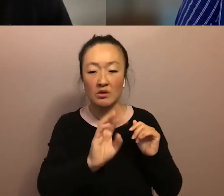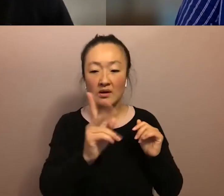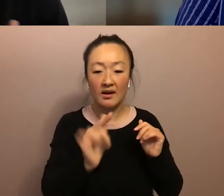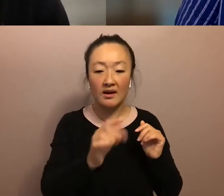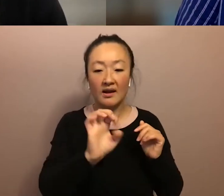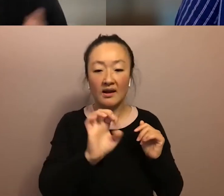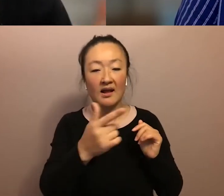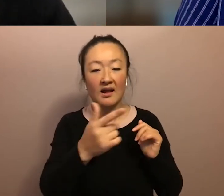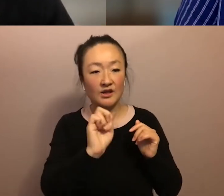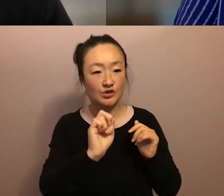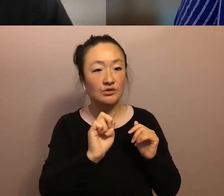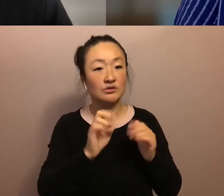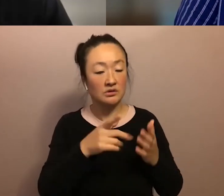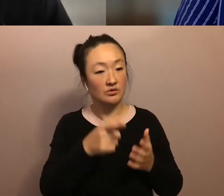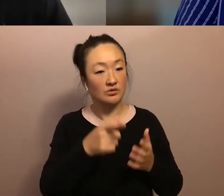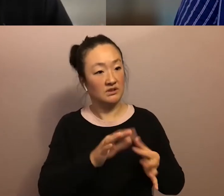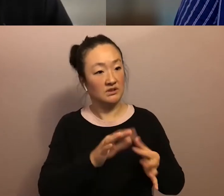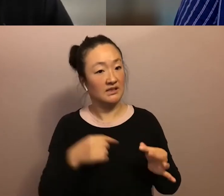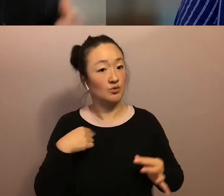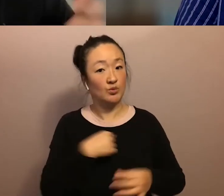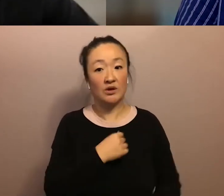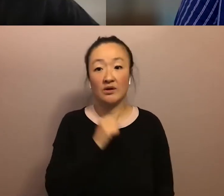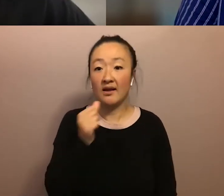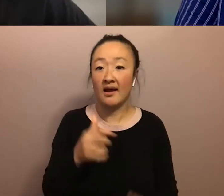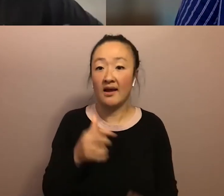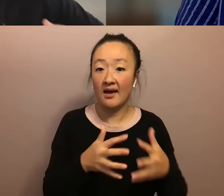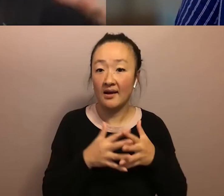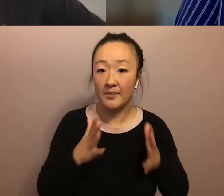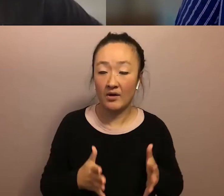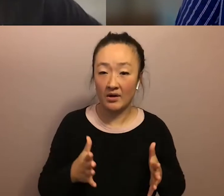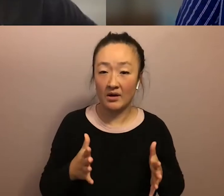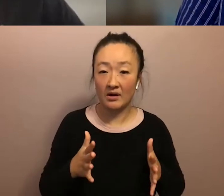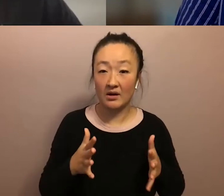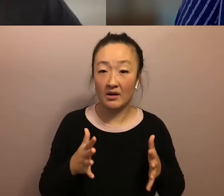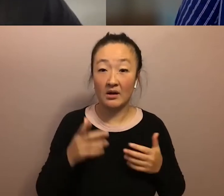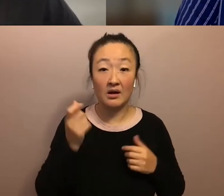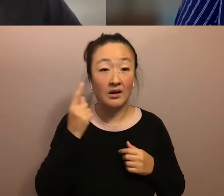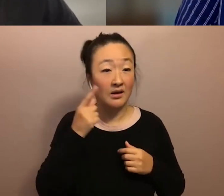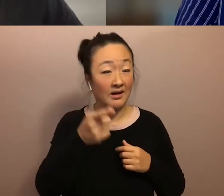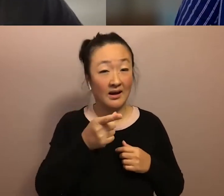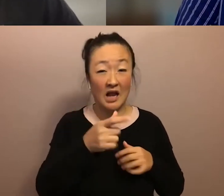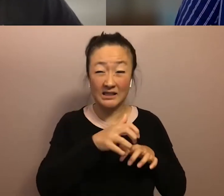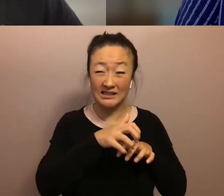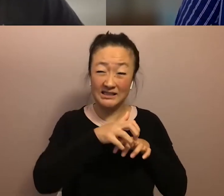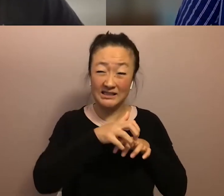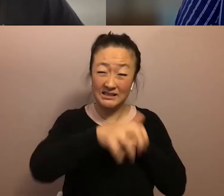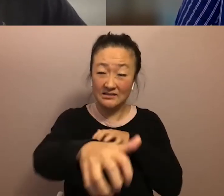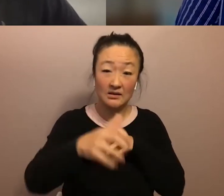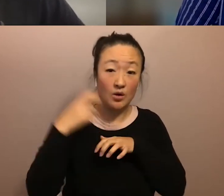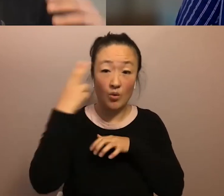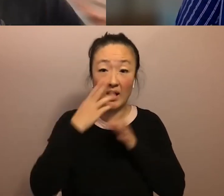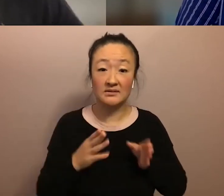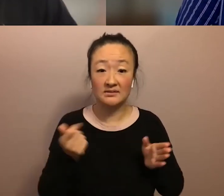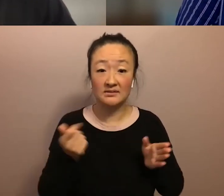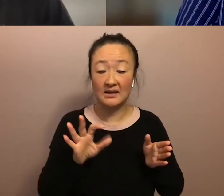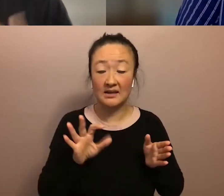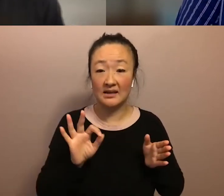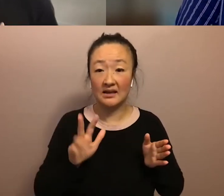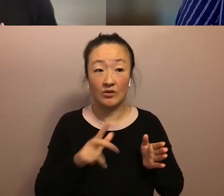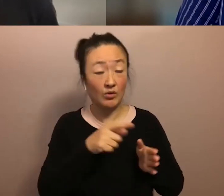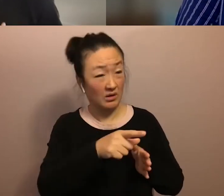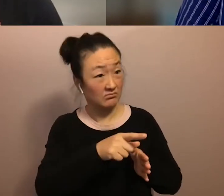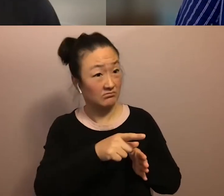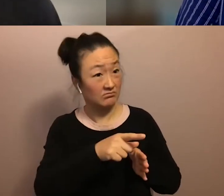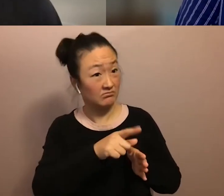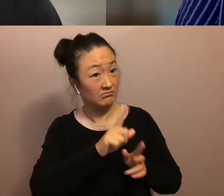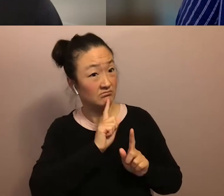Um, when she said, we are not American in front of thousands of Hawaiians in 1993, they didn't respond to that in